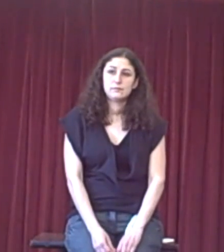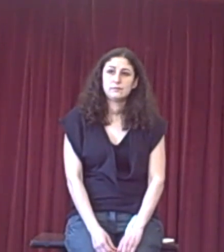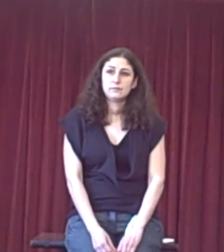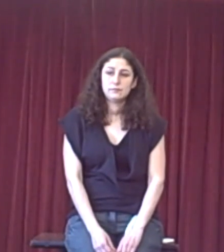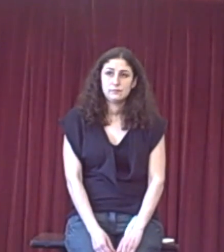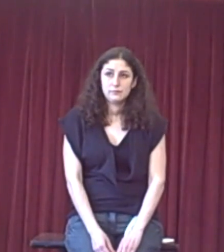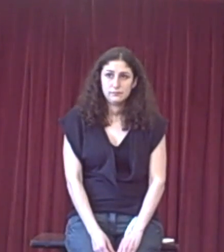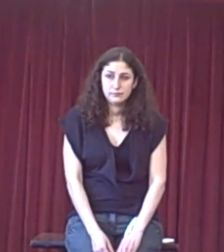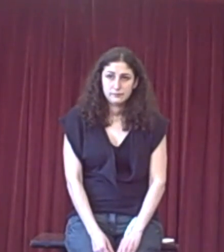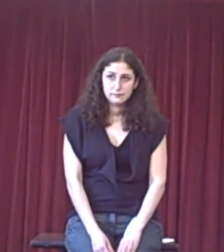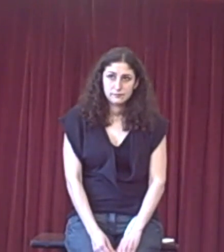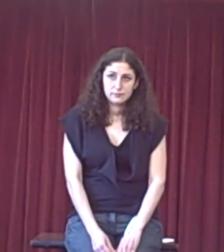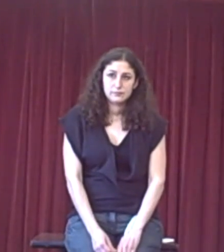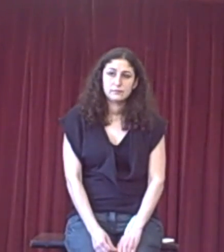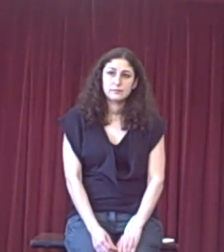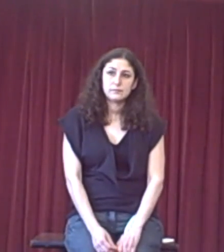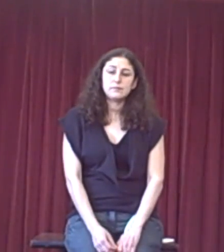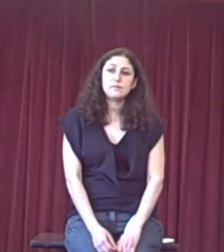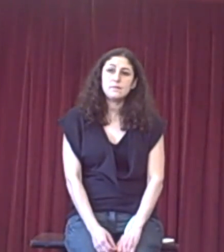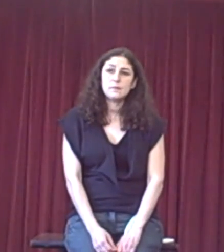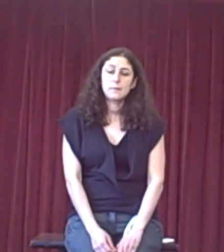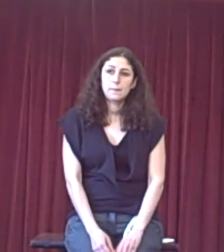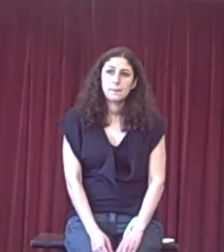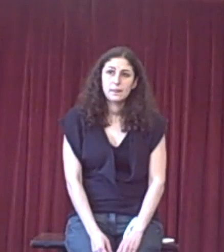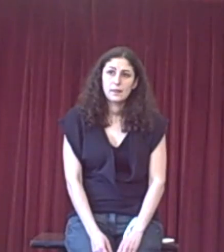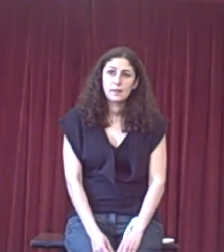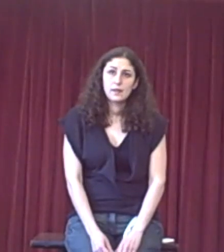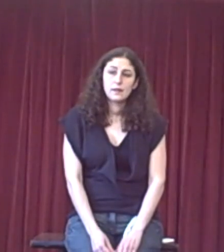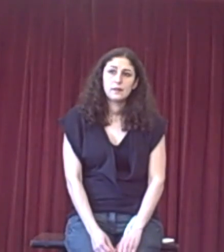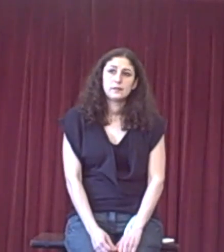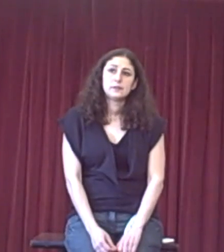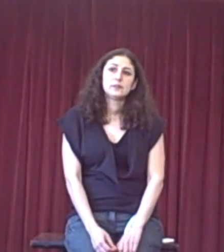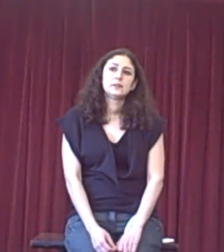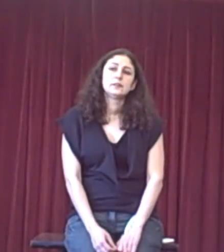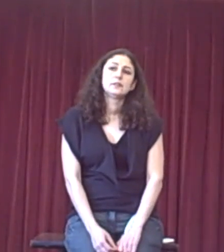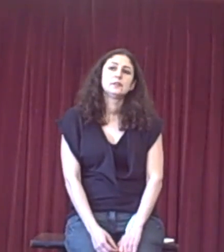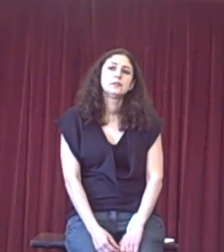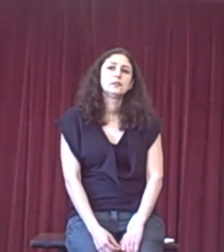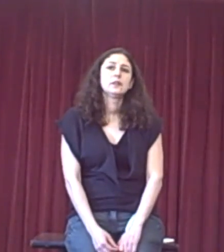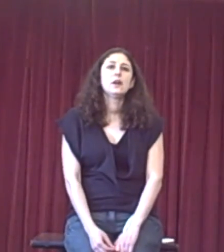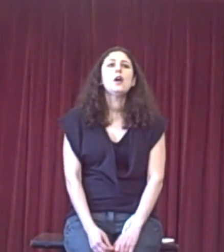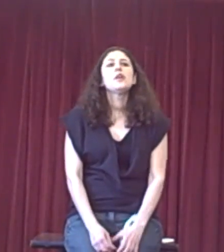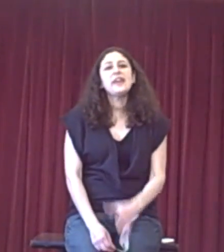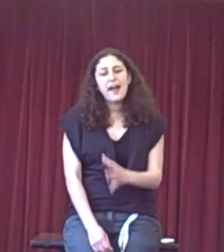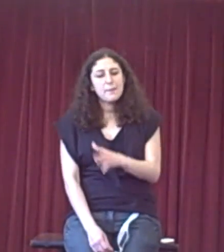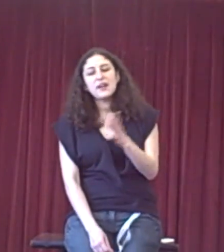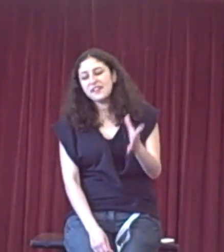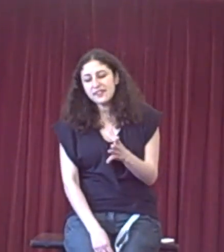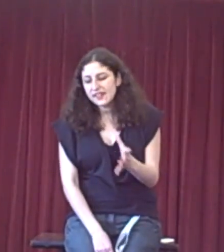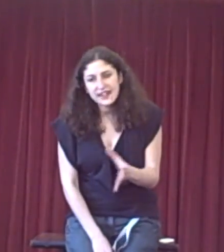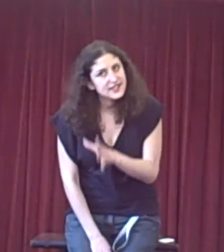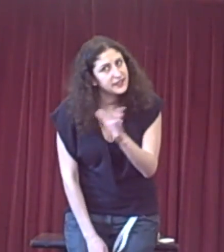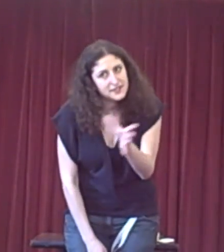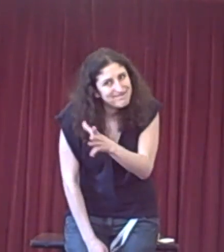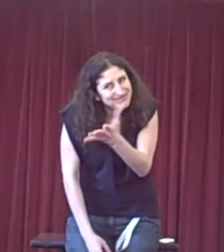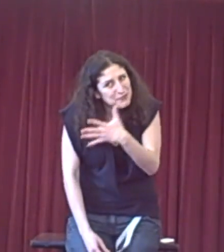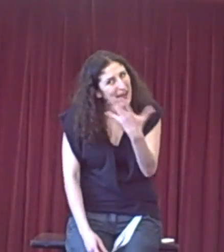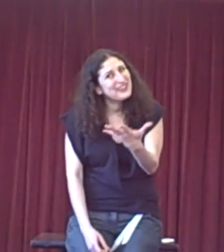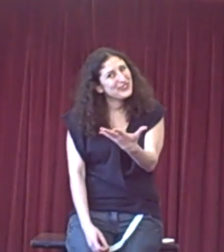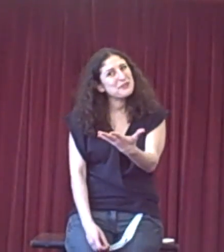apply that offence to each single argument and how that premise relates. Yeah, I mean, I think that that's going to depend on the